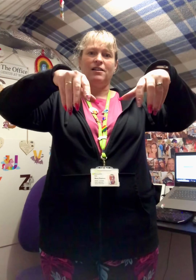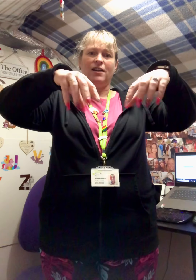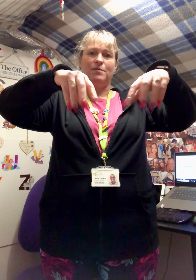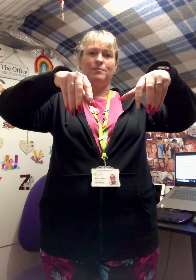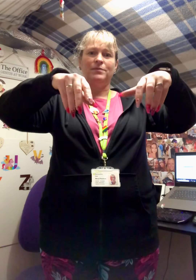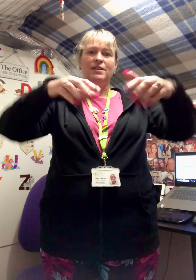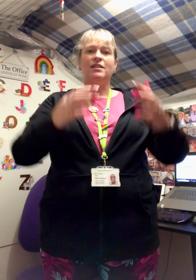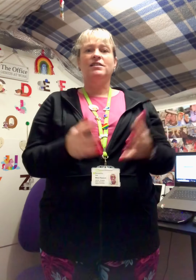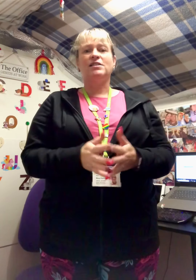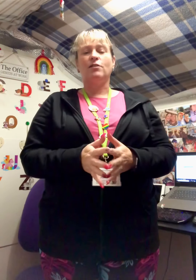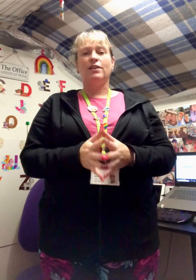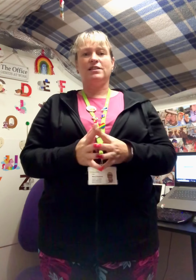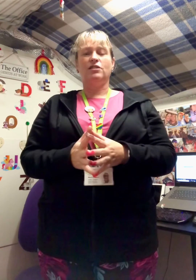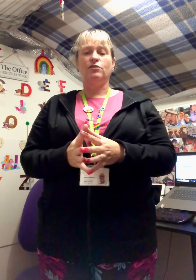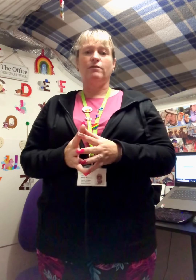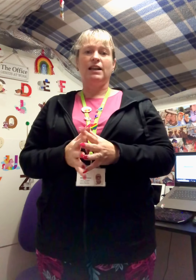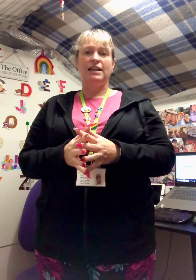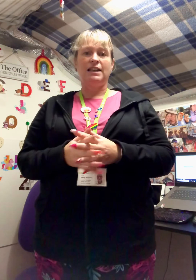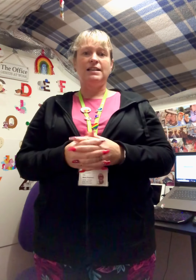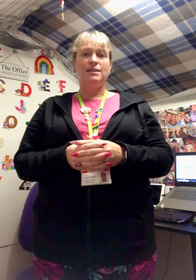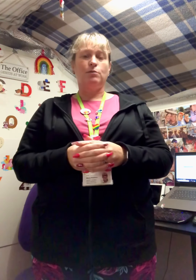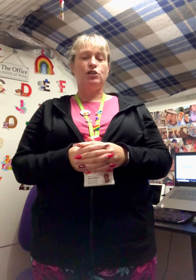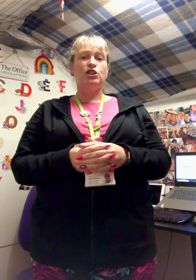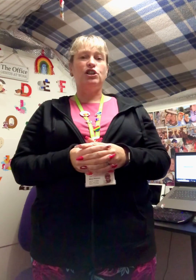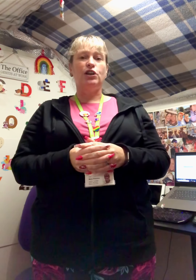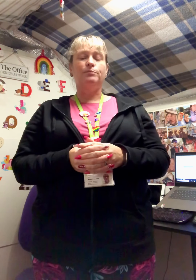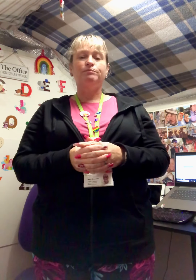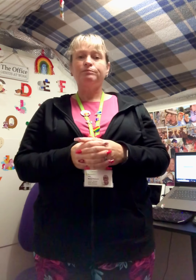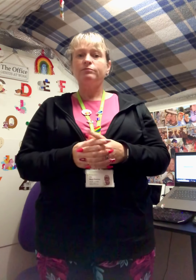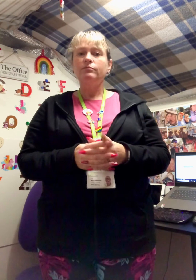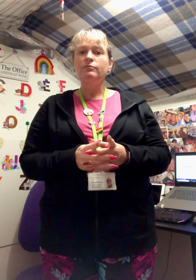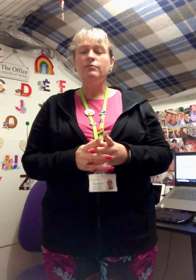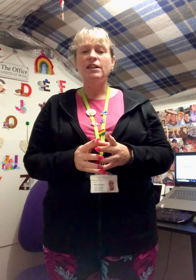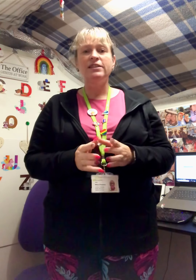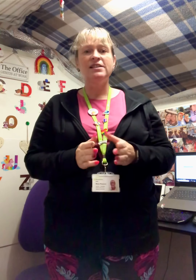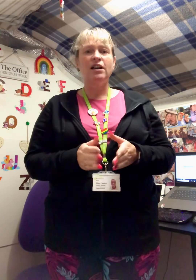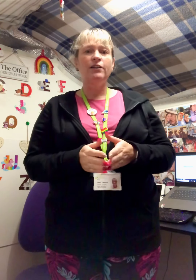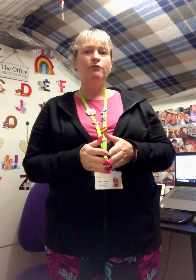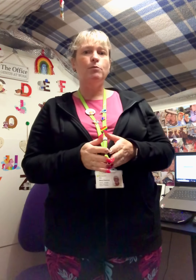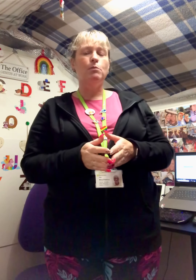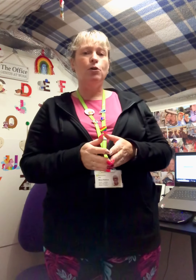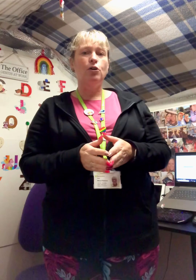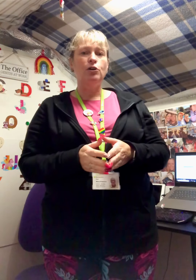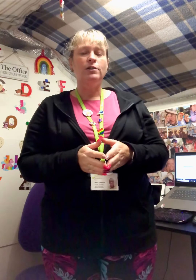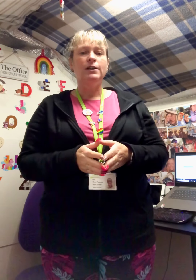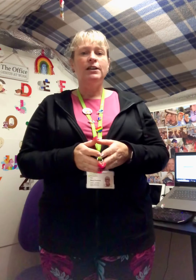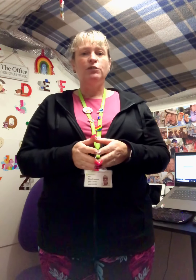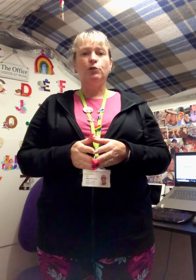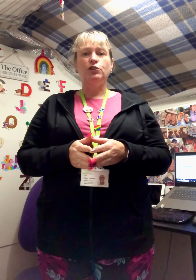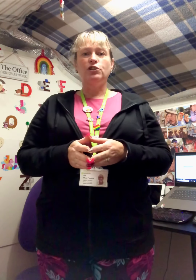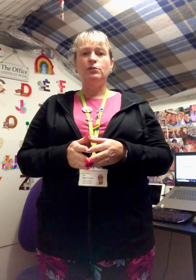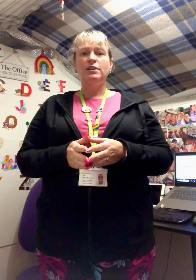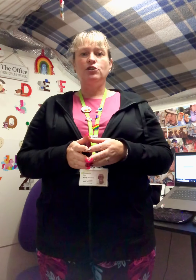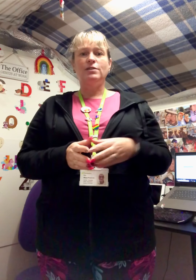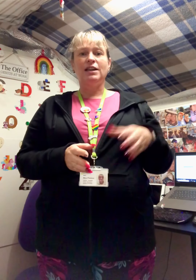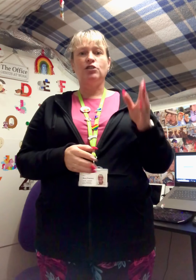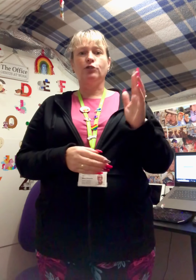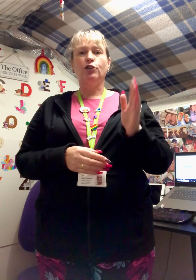so that's another really easy one to do the sign for more what you do is you take your non